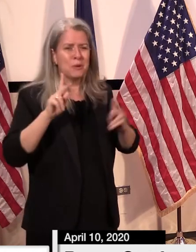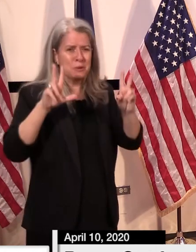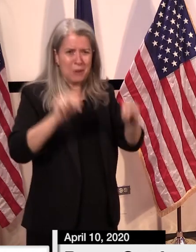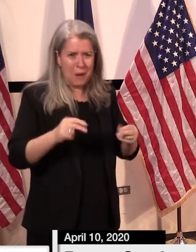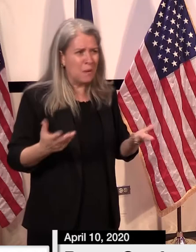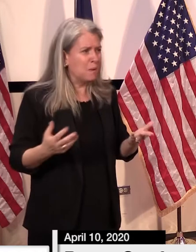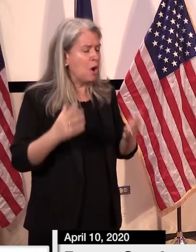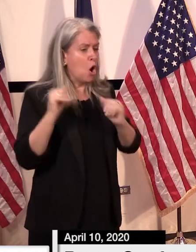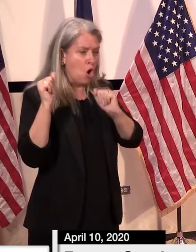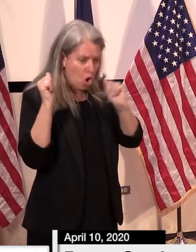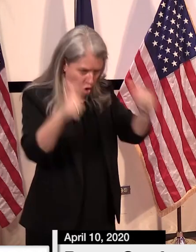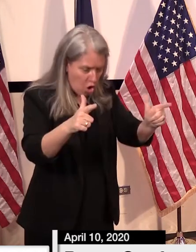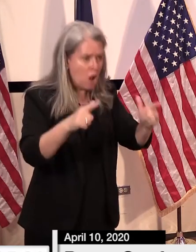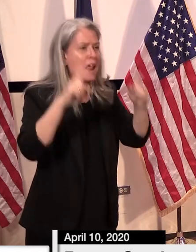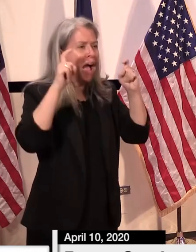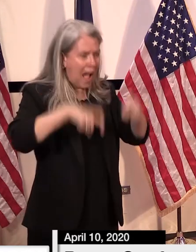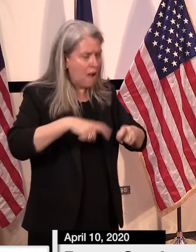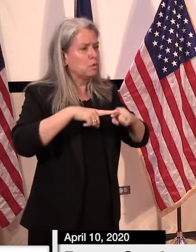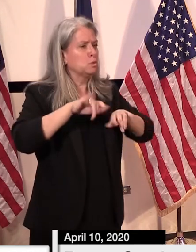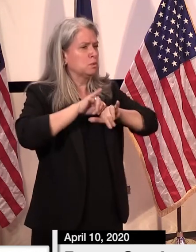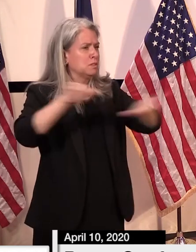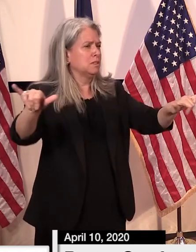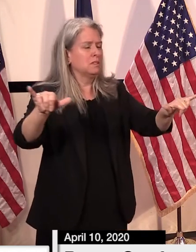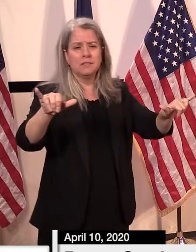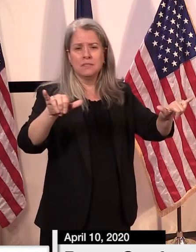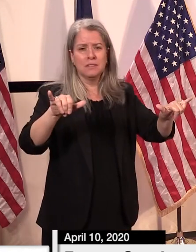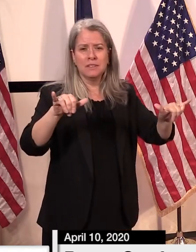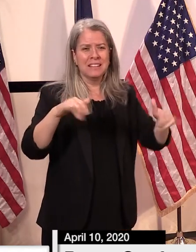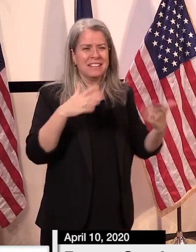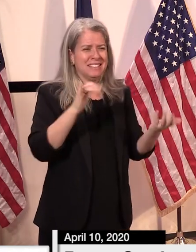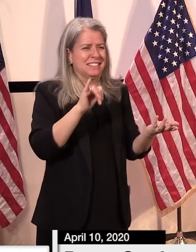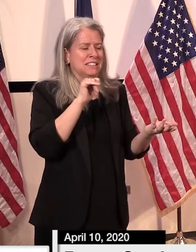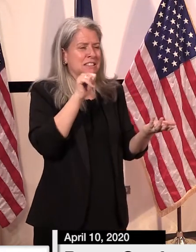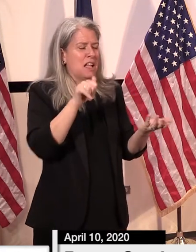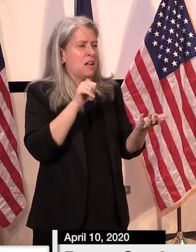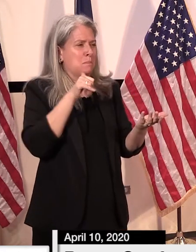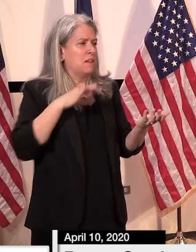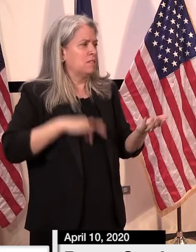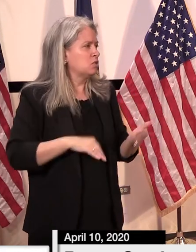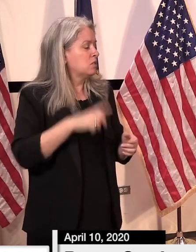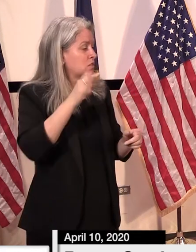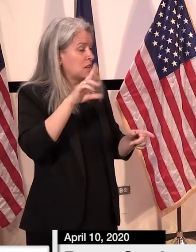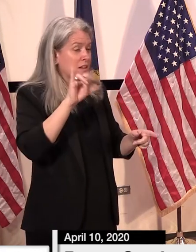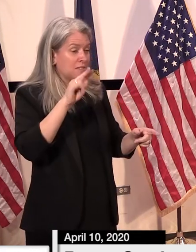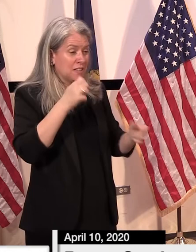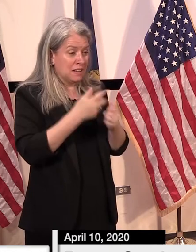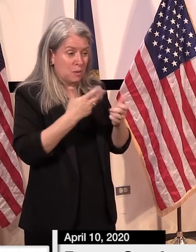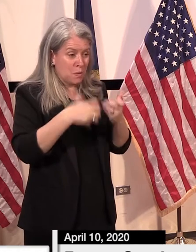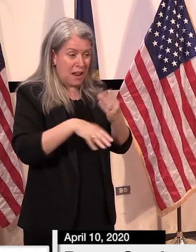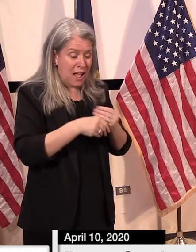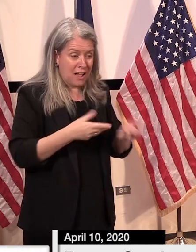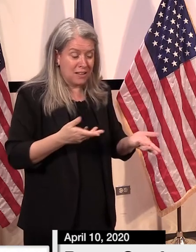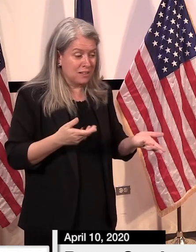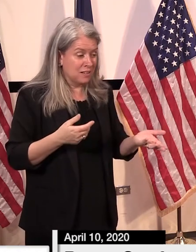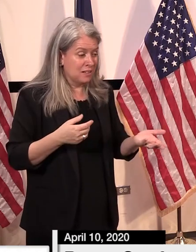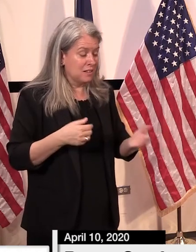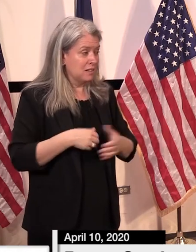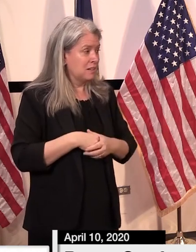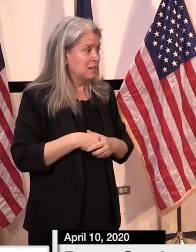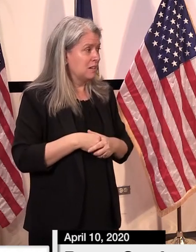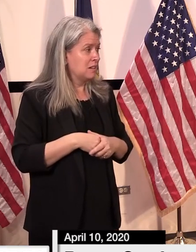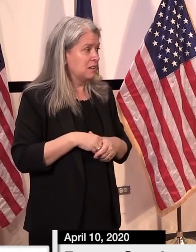uh to concentrate on one sector uh just wouldn't be beneficial uh dr levine anything you should i should add to that